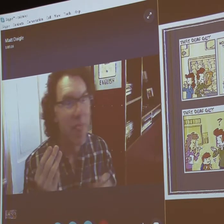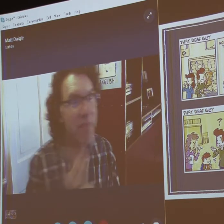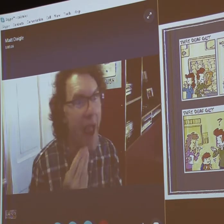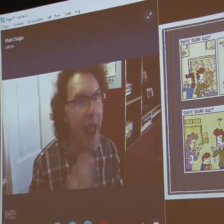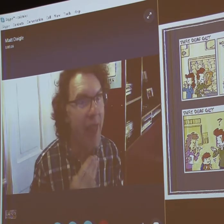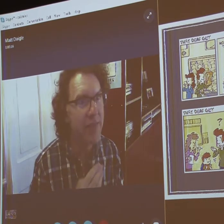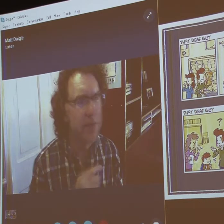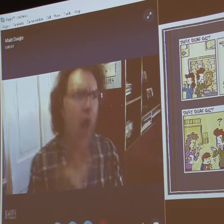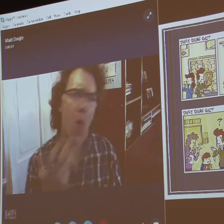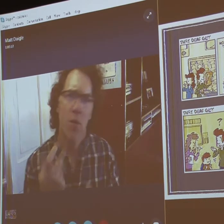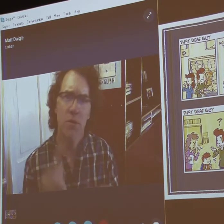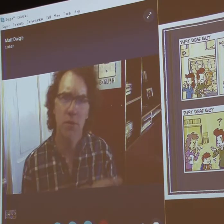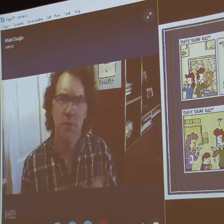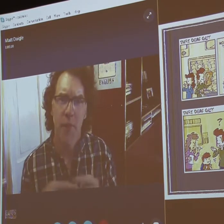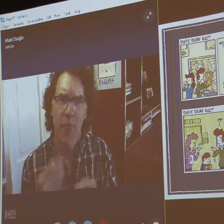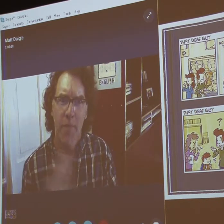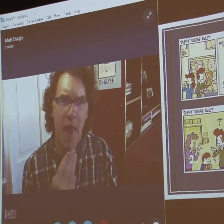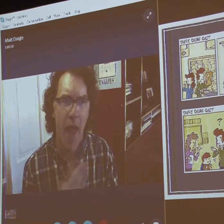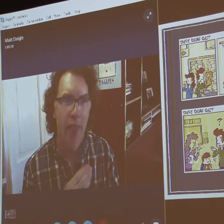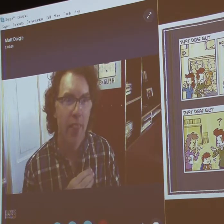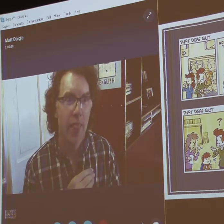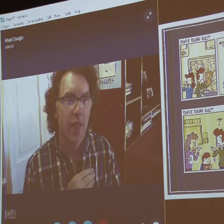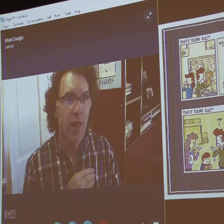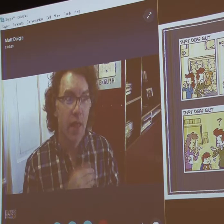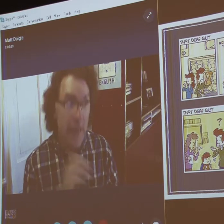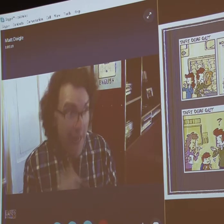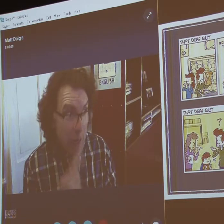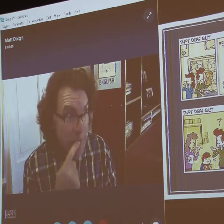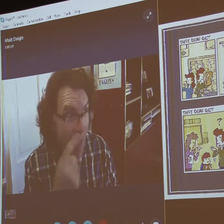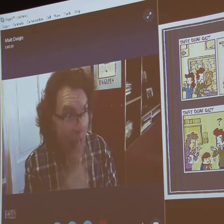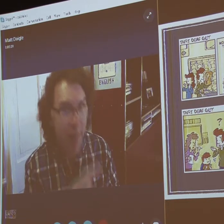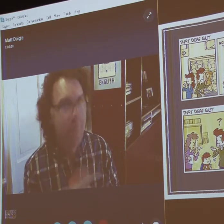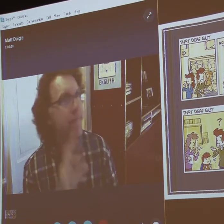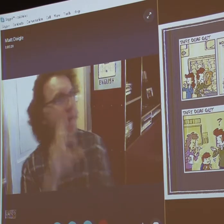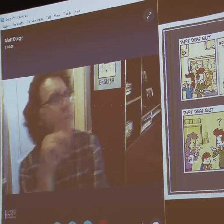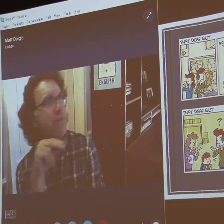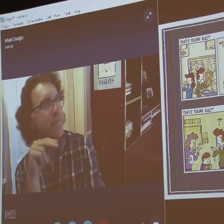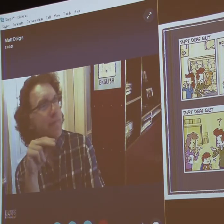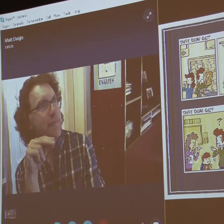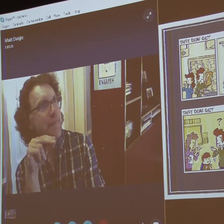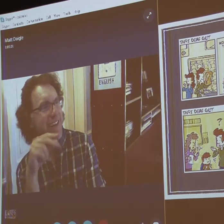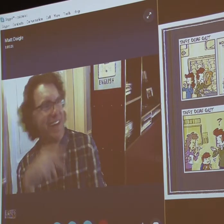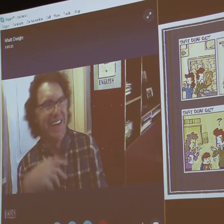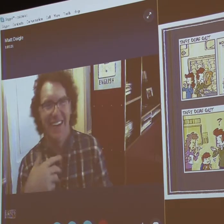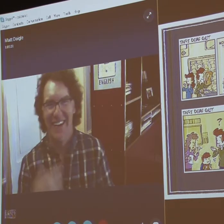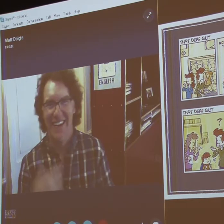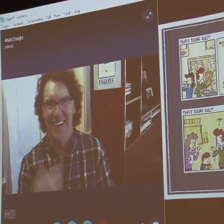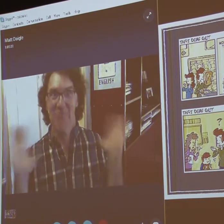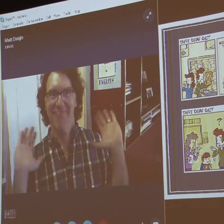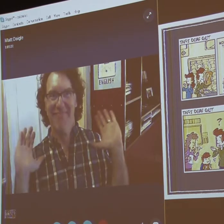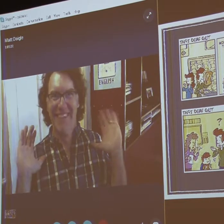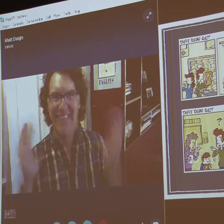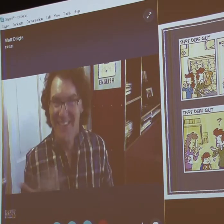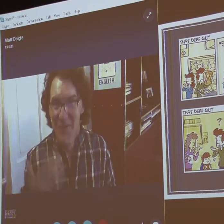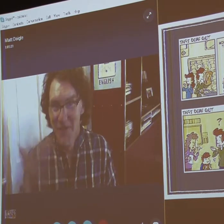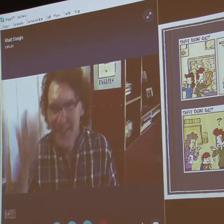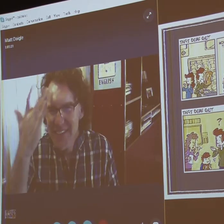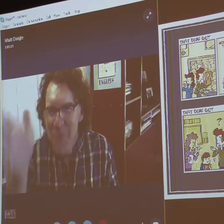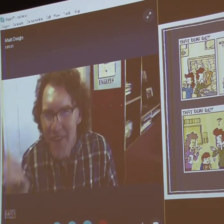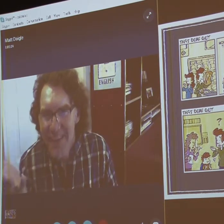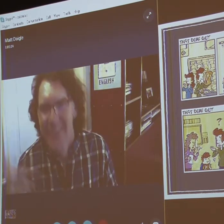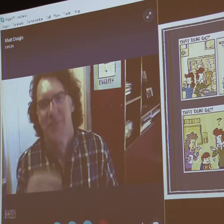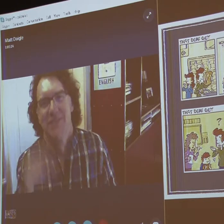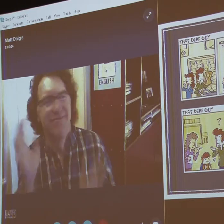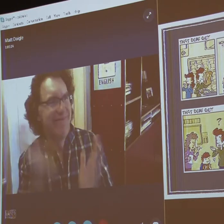So, he would, you know, they want to talk about, the teacher wants to talk about math and he's like, no, not even know. He's got the